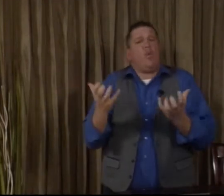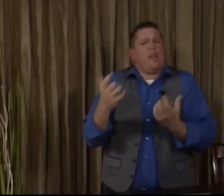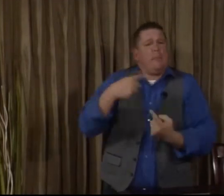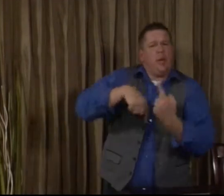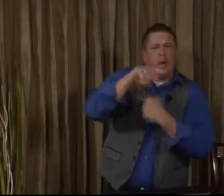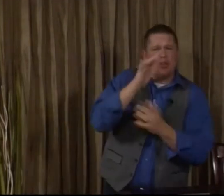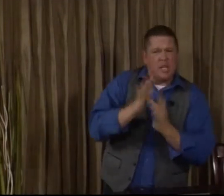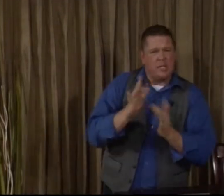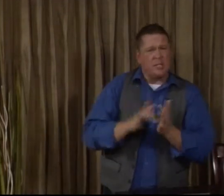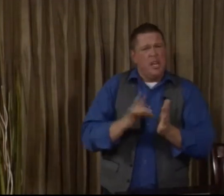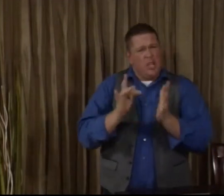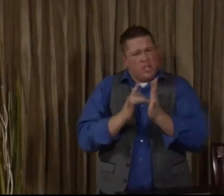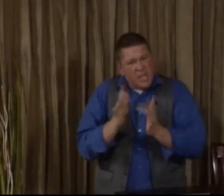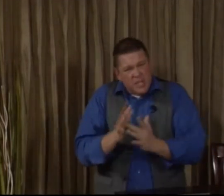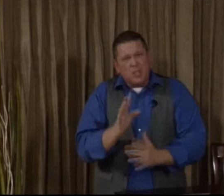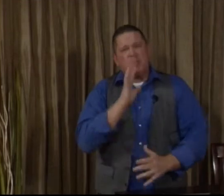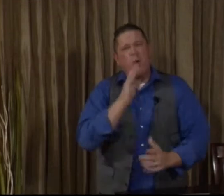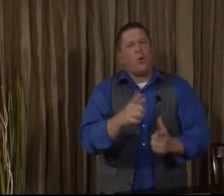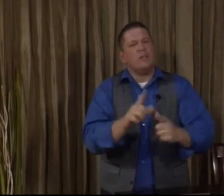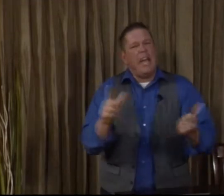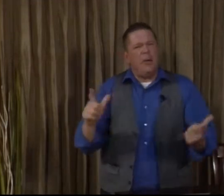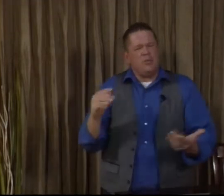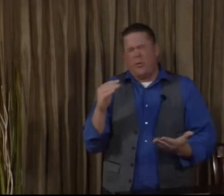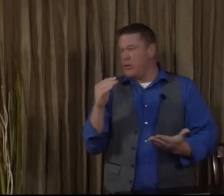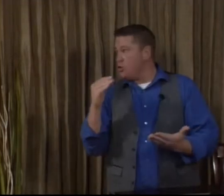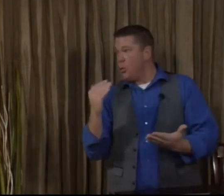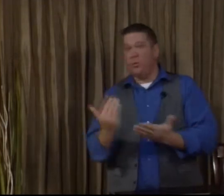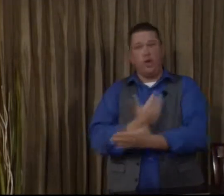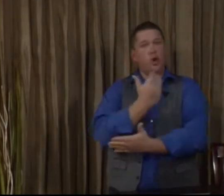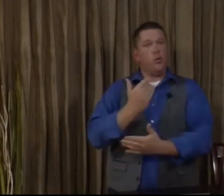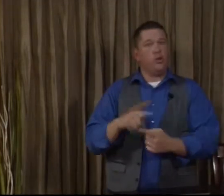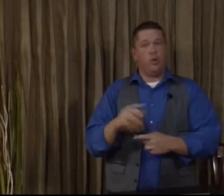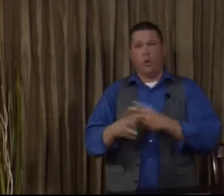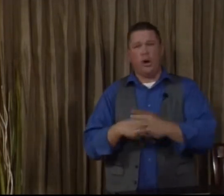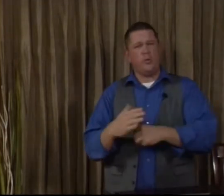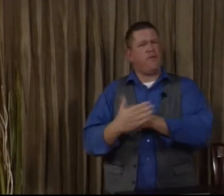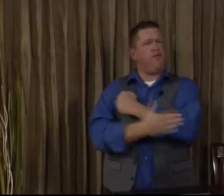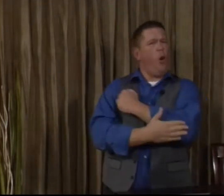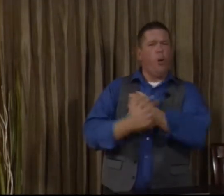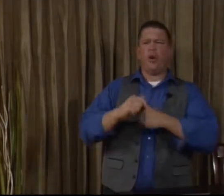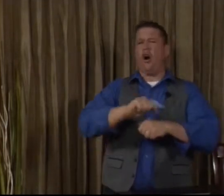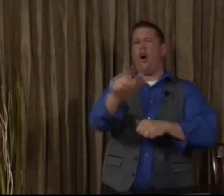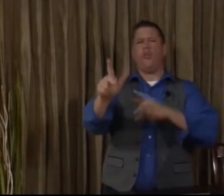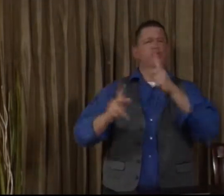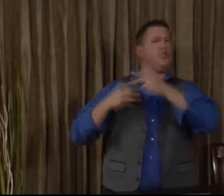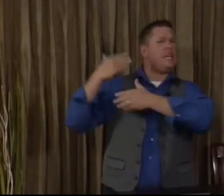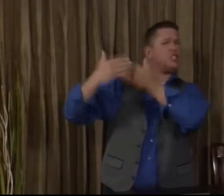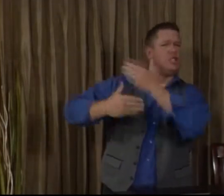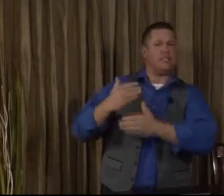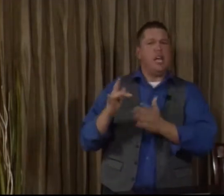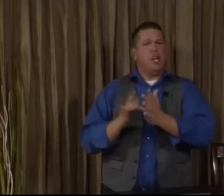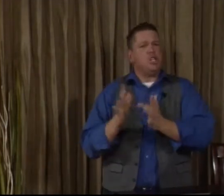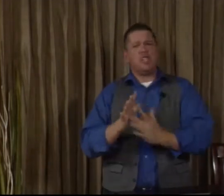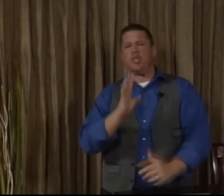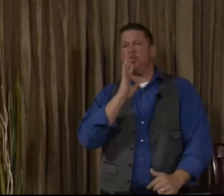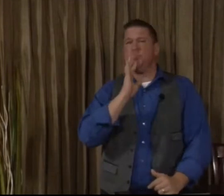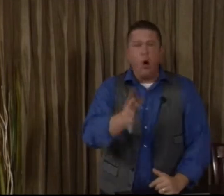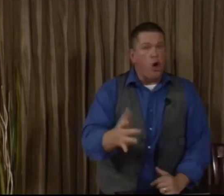wanted to be around Jesus. Jesus spoke a language that was so new to the world. was foreign to all the traditionalists. Jesus spoke